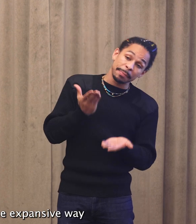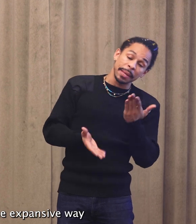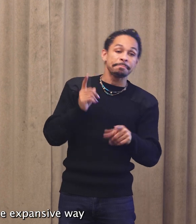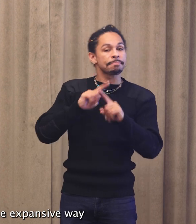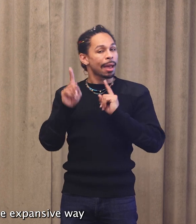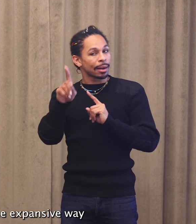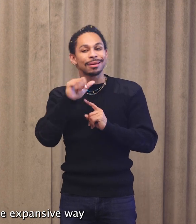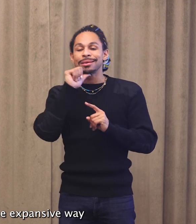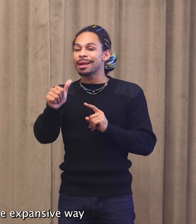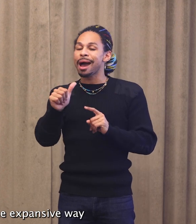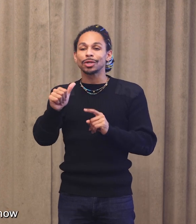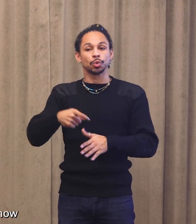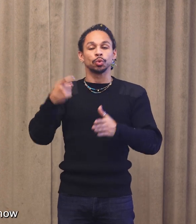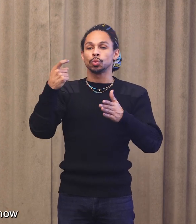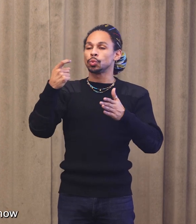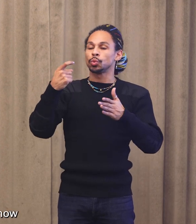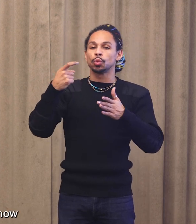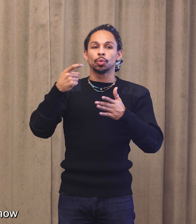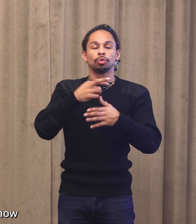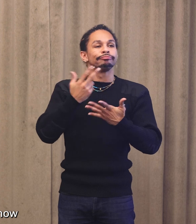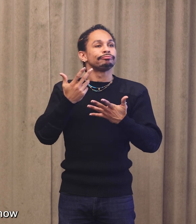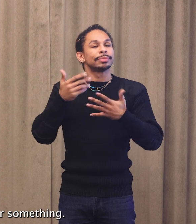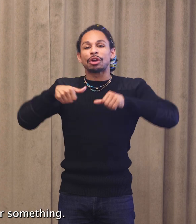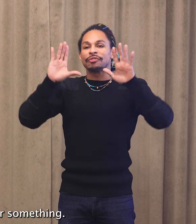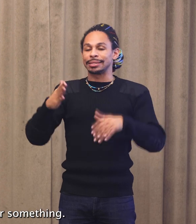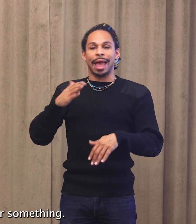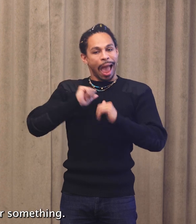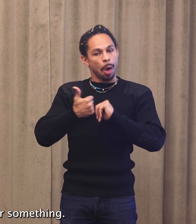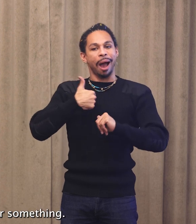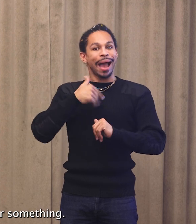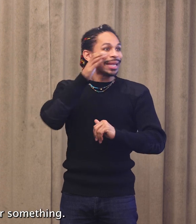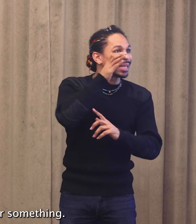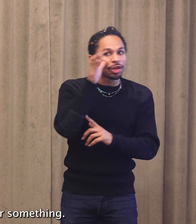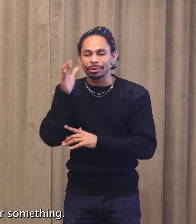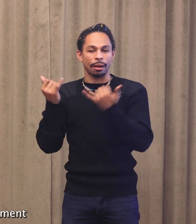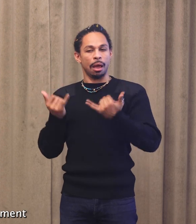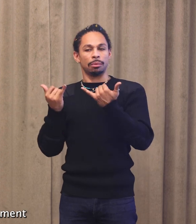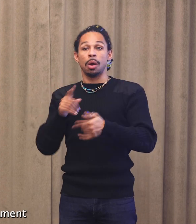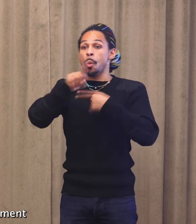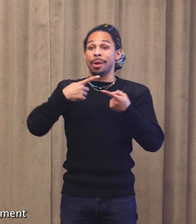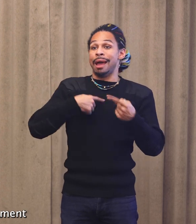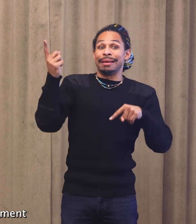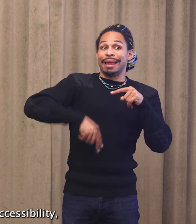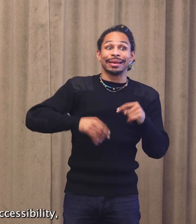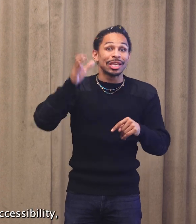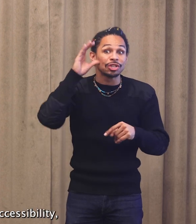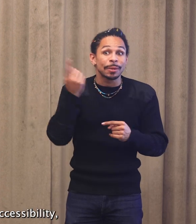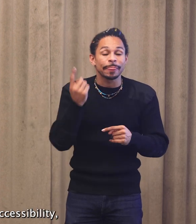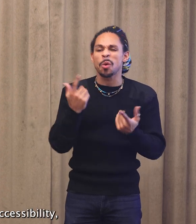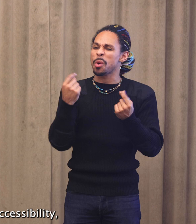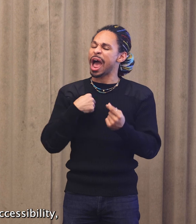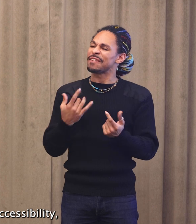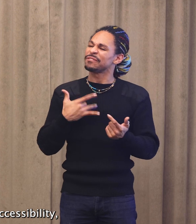of the expansive way I hear now. When I can't hear something, what I lament is